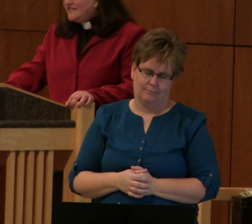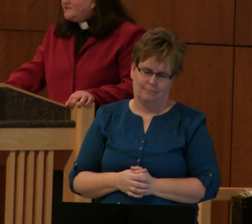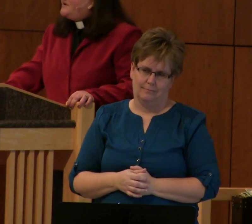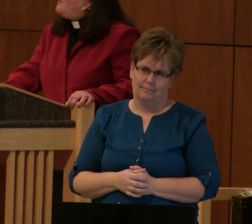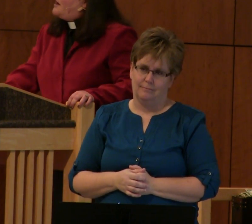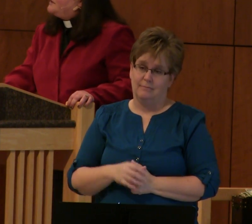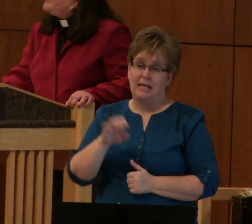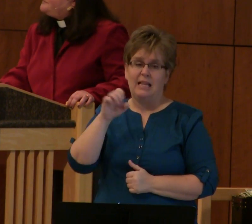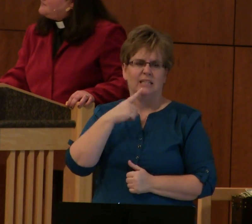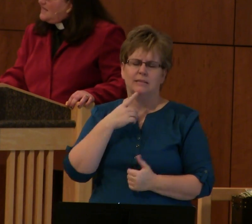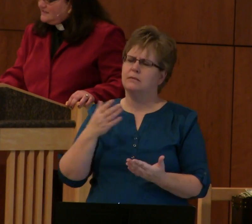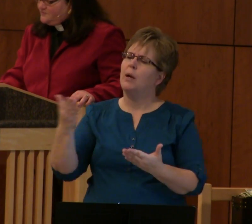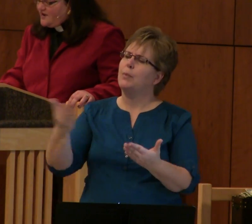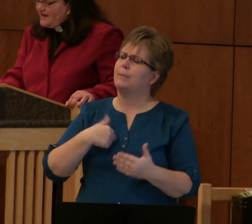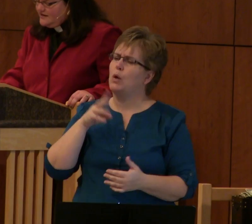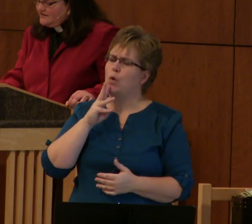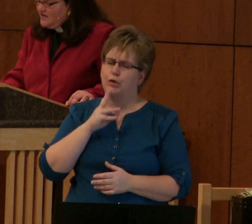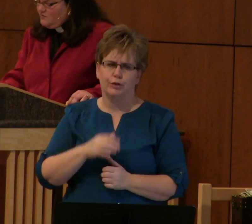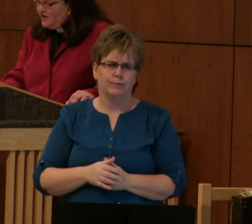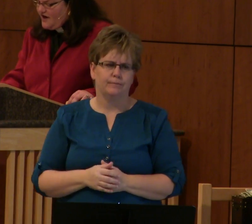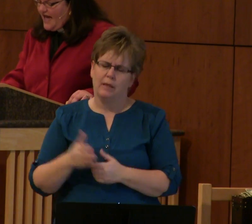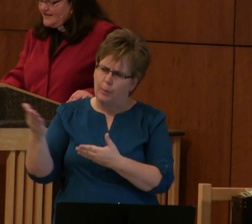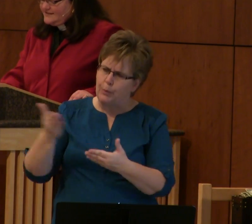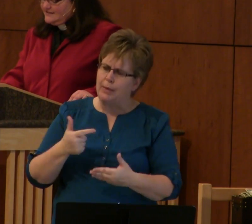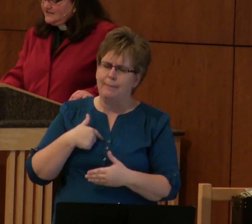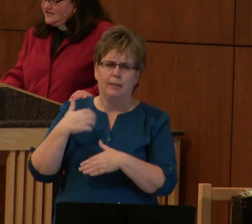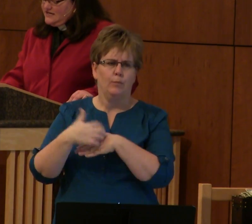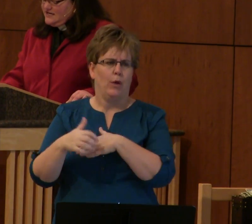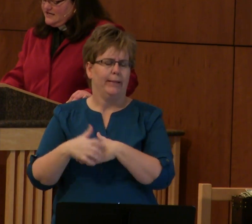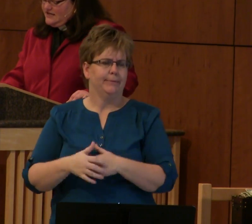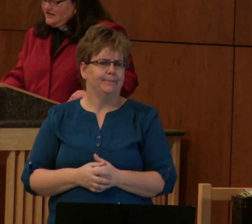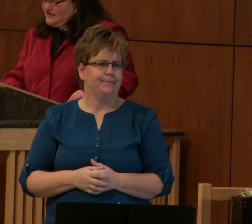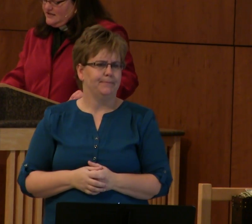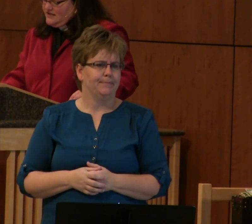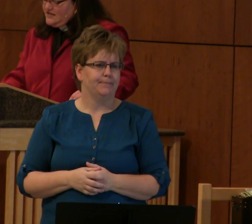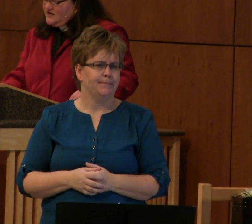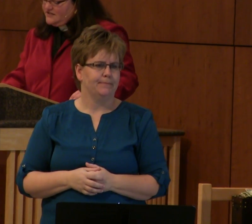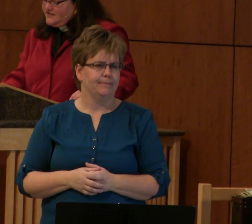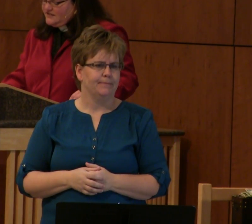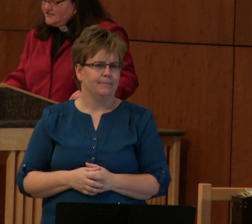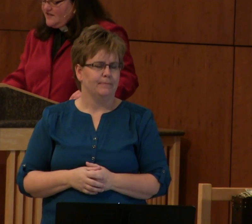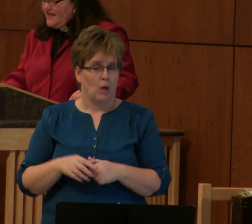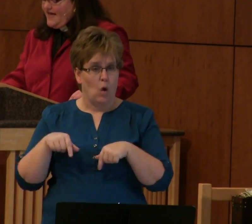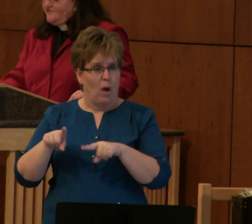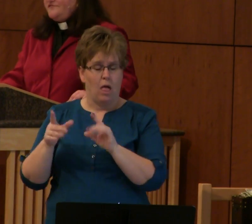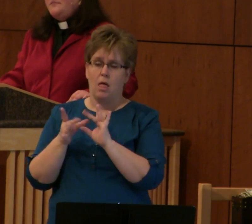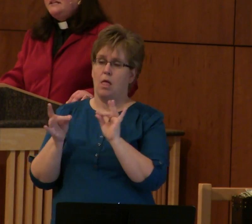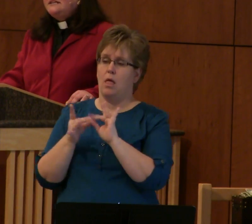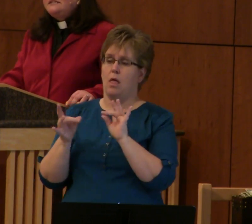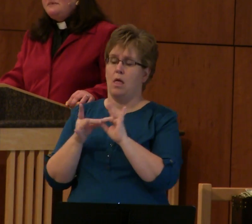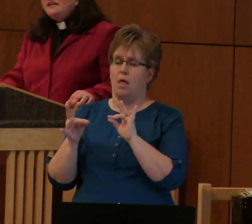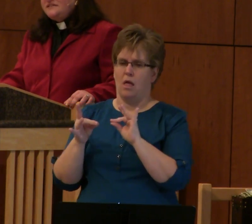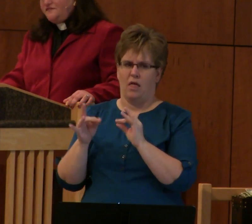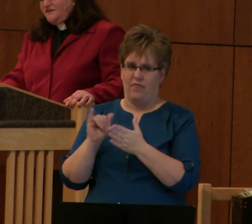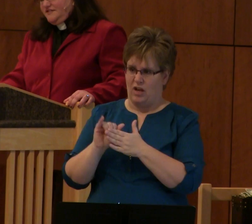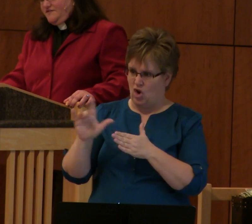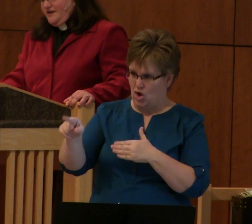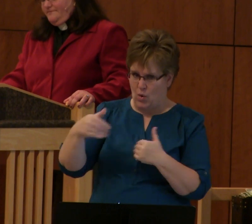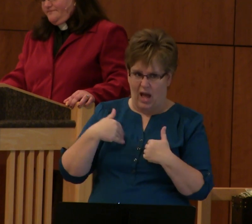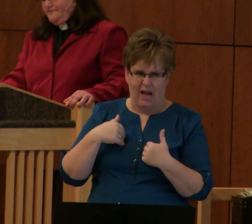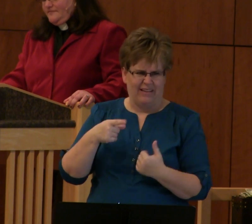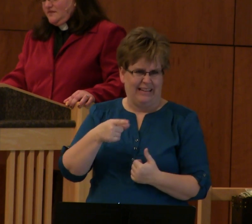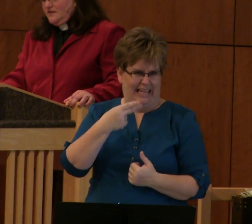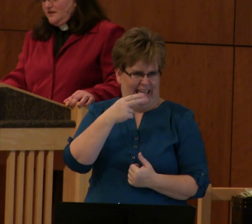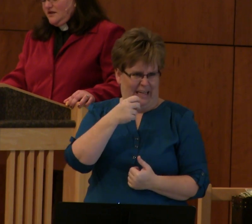He just says bring water and some bread. And while you're at it, he hears that this is all they have. But it doesn't make a difference